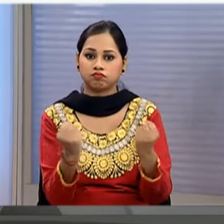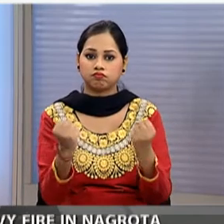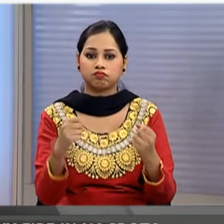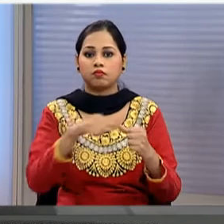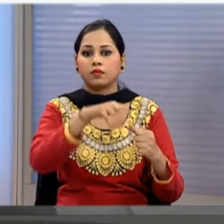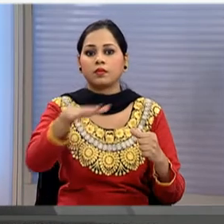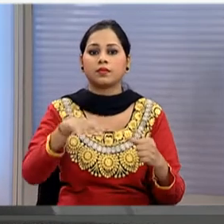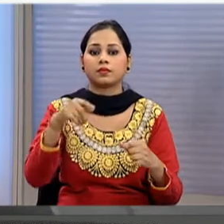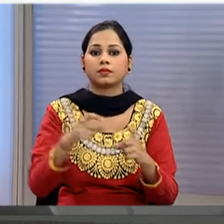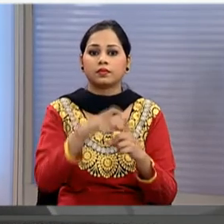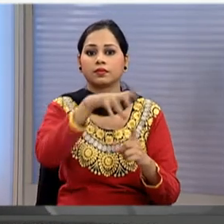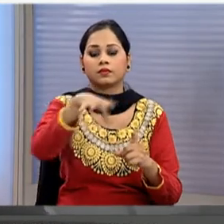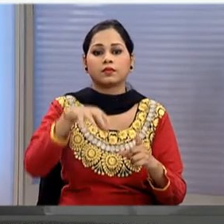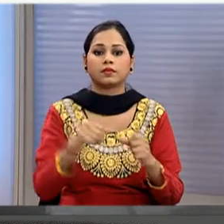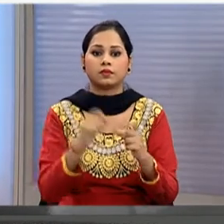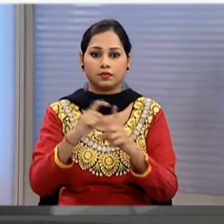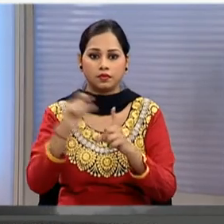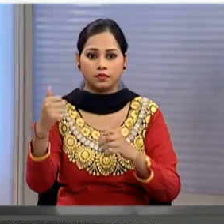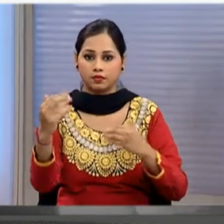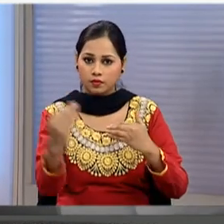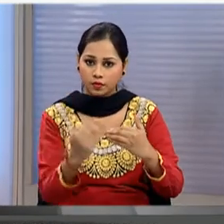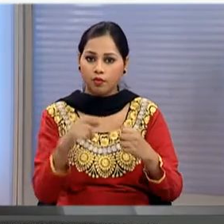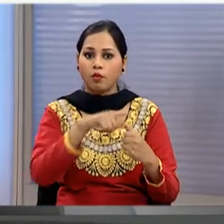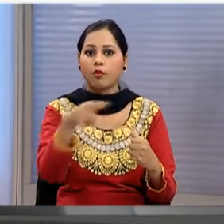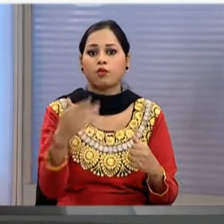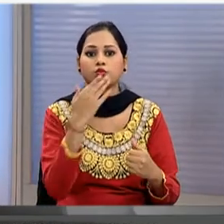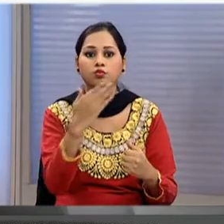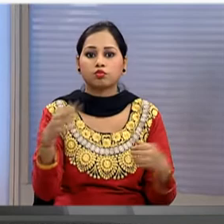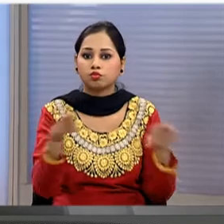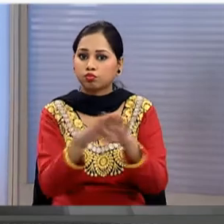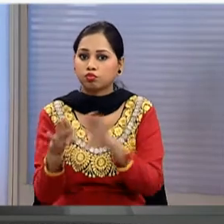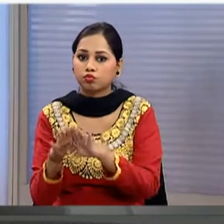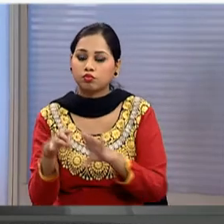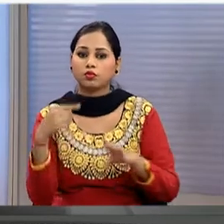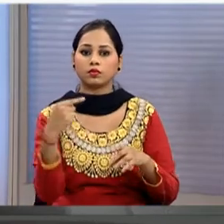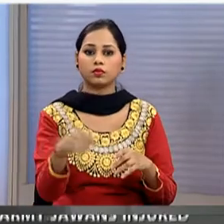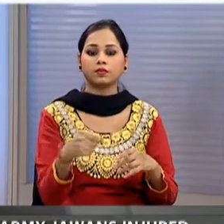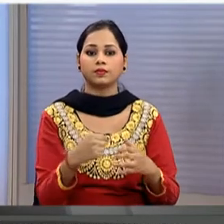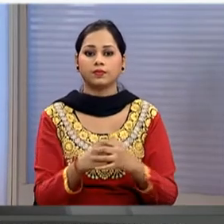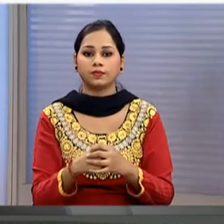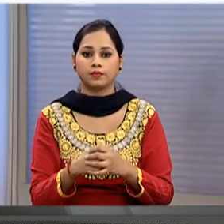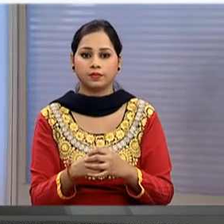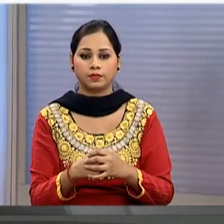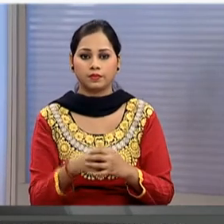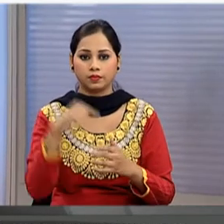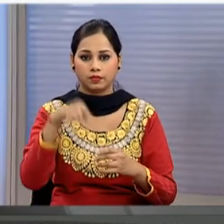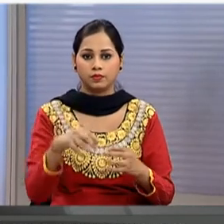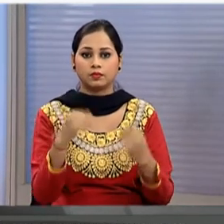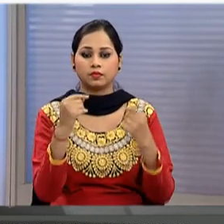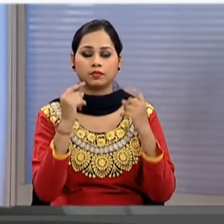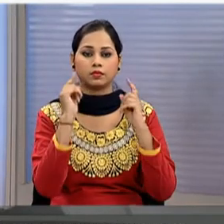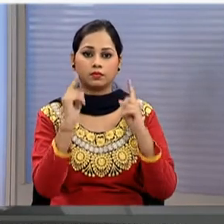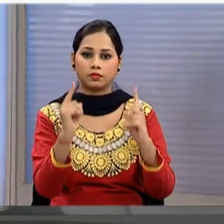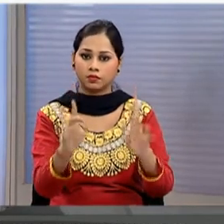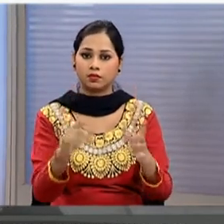the district administration has closed all schools in Nagrota as a precautionary measure an alert has been